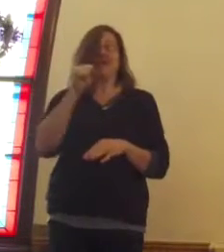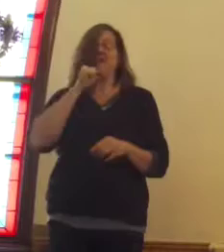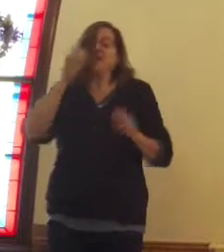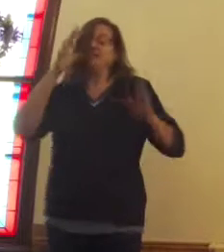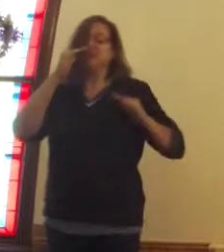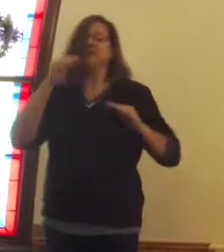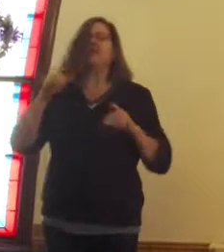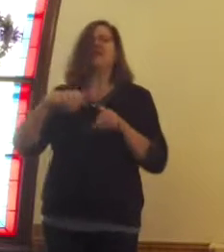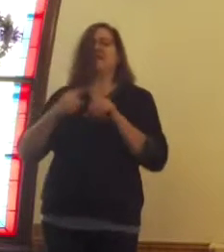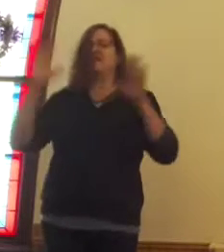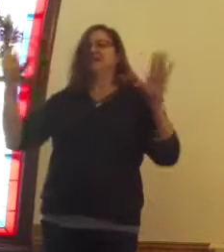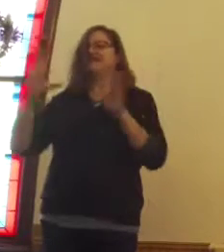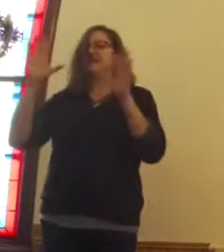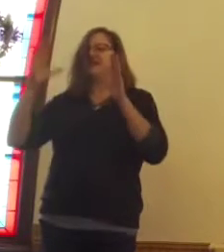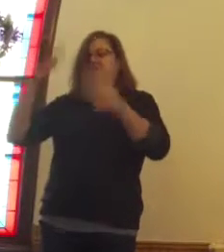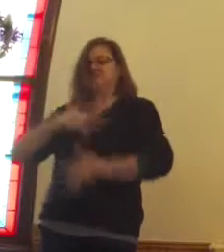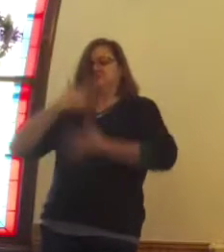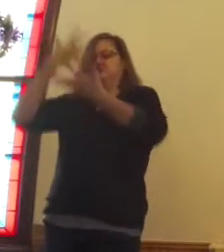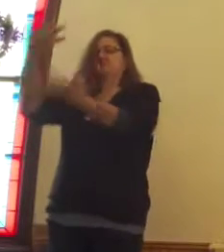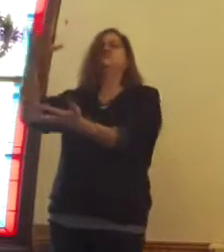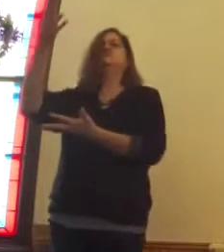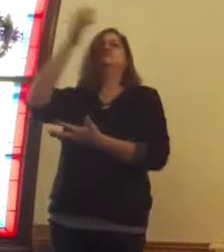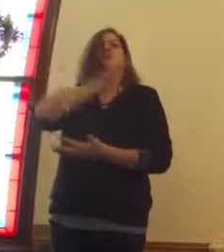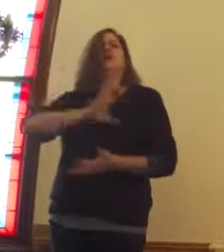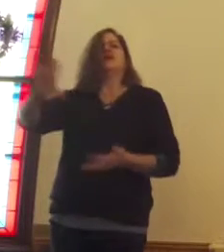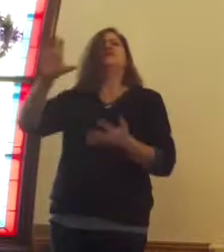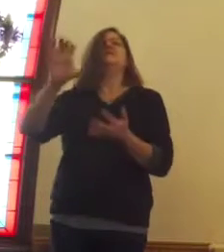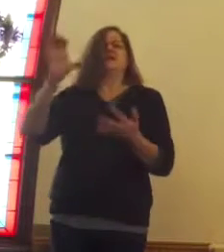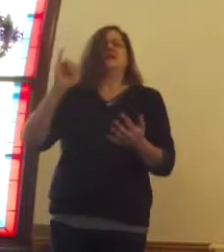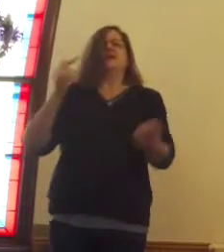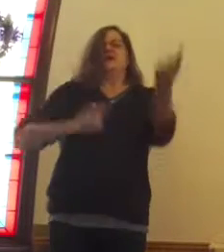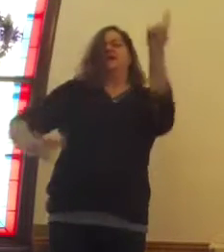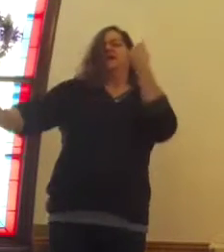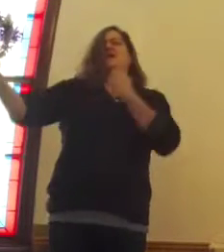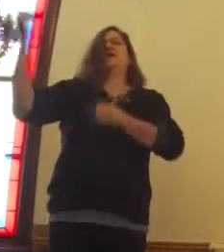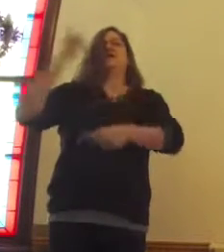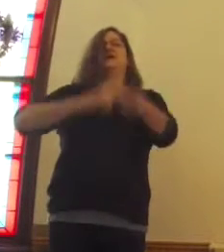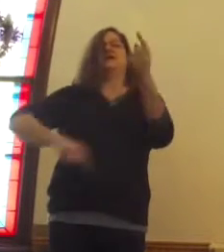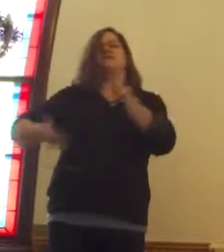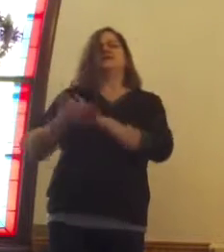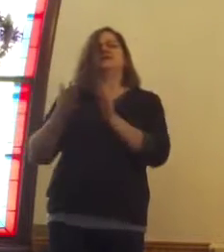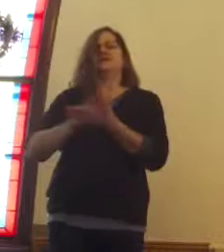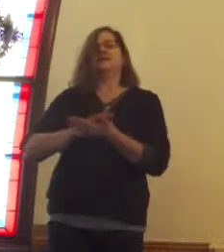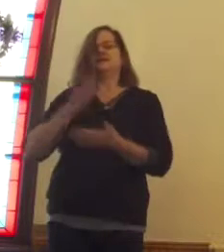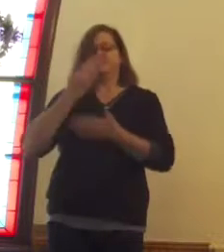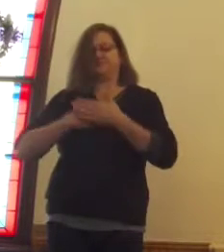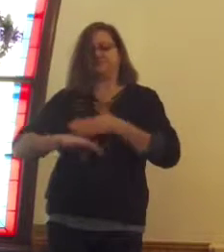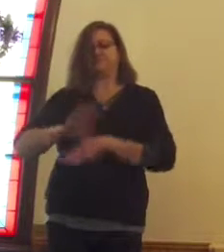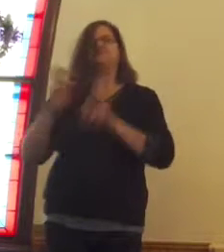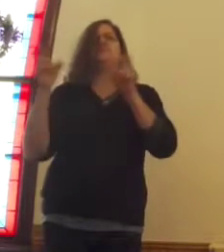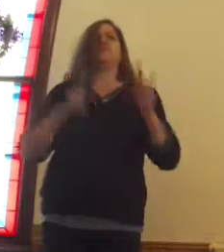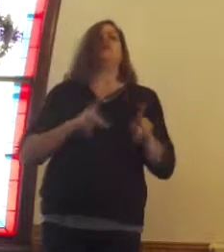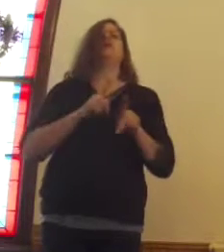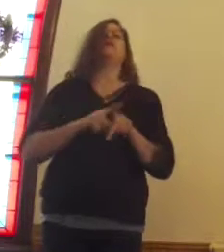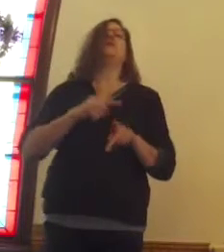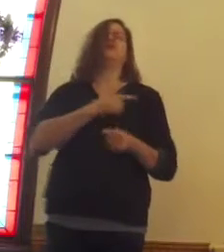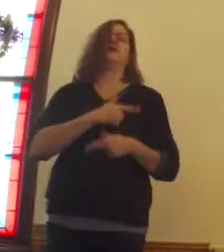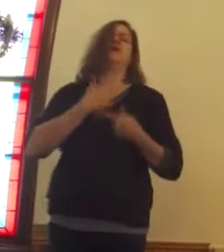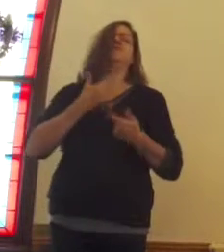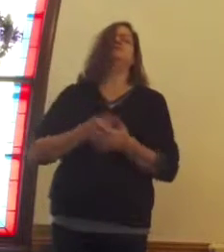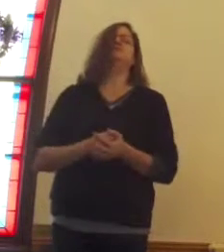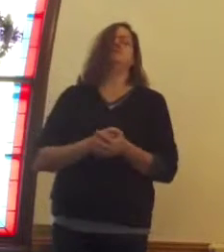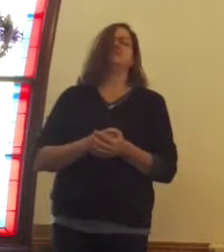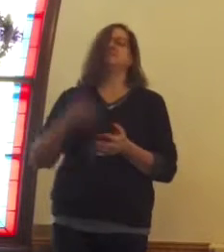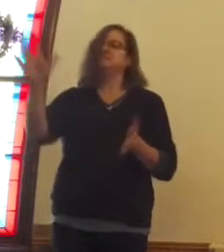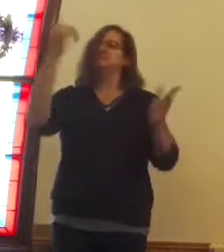then on Sunday, the revealed Christ that comes to us as the Christ child comes back into our lives. So think about